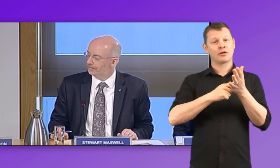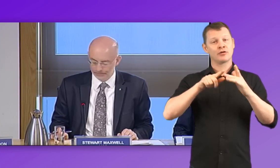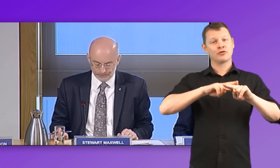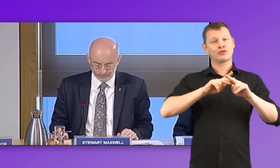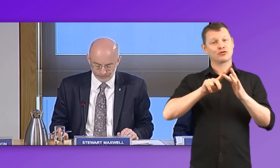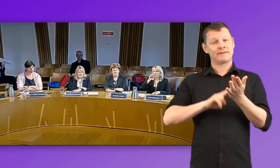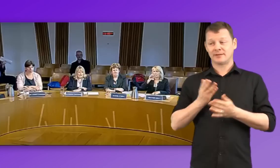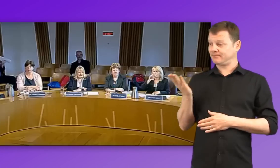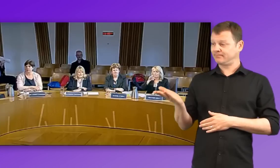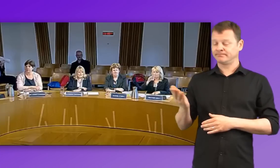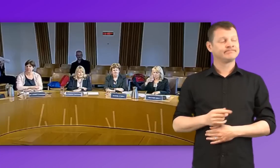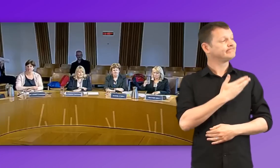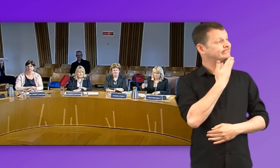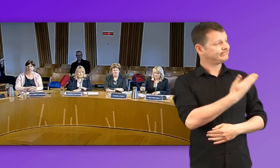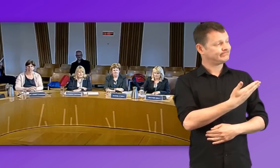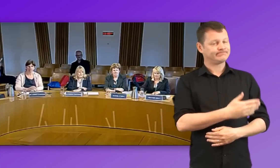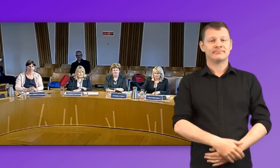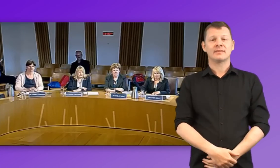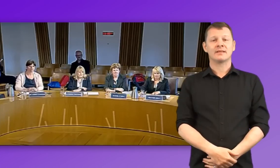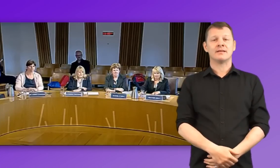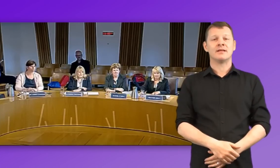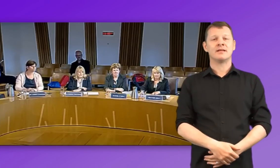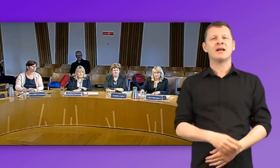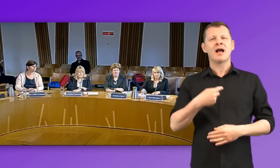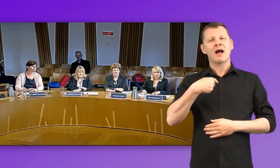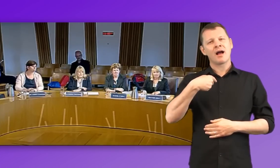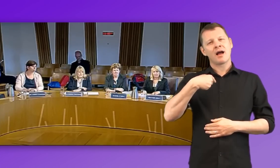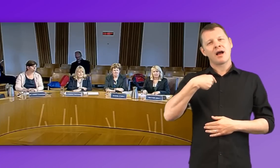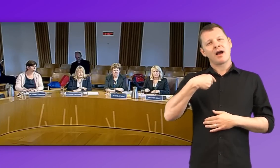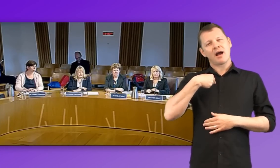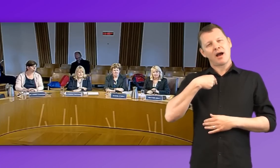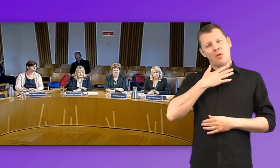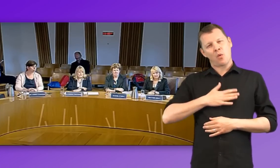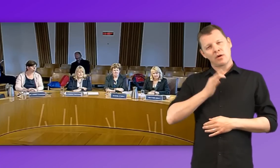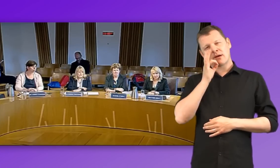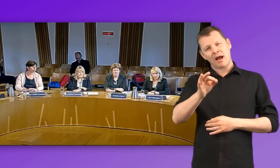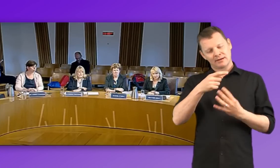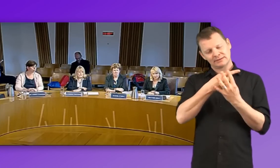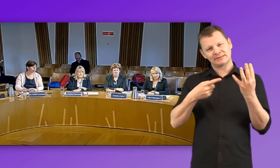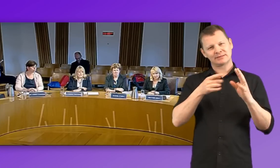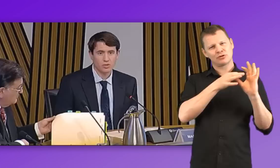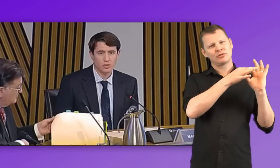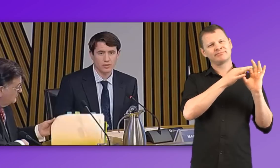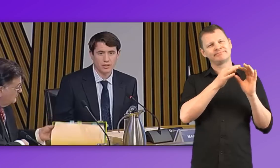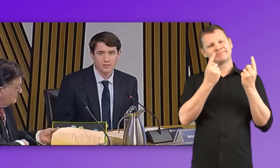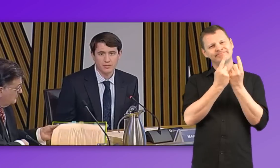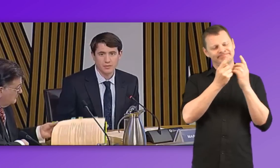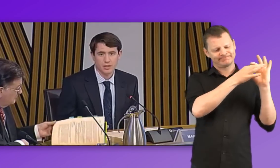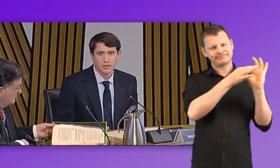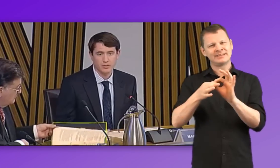wanted to go into questions around issues around teachers of the deaf in